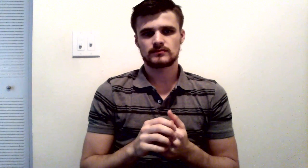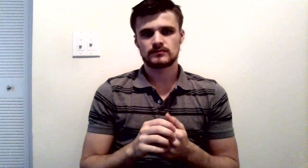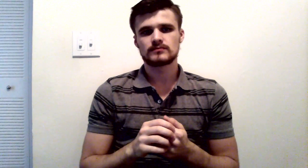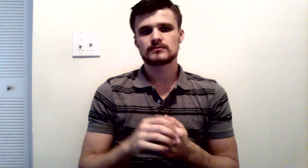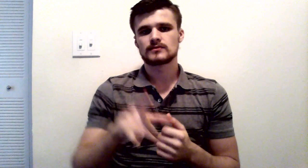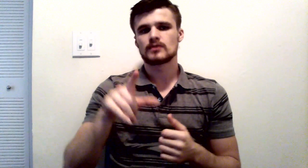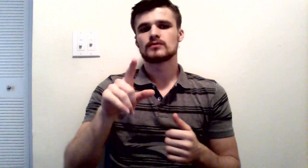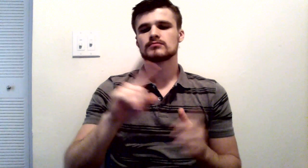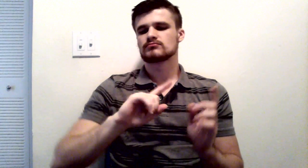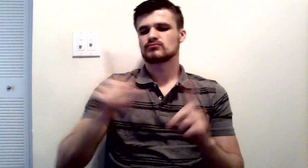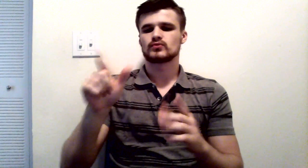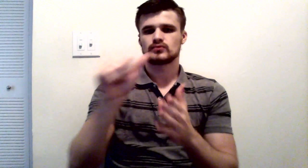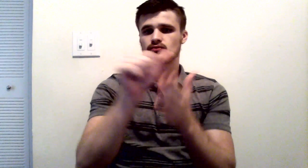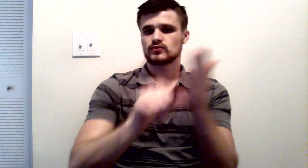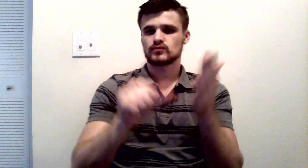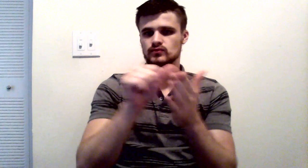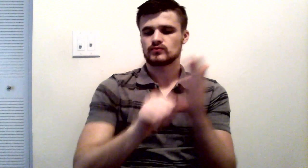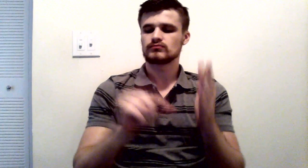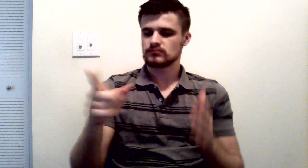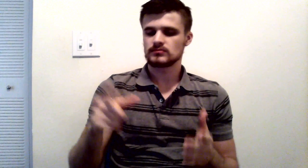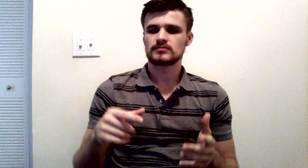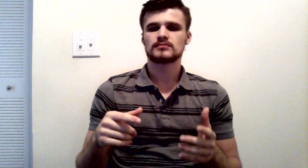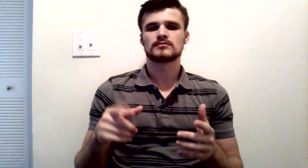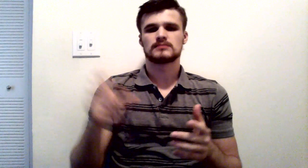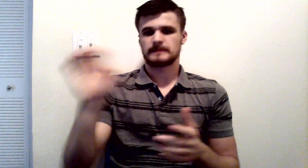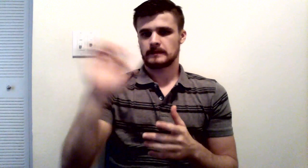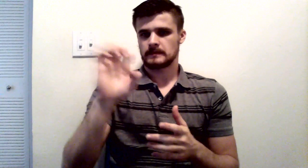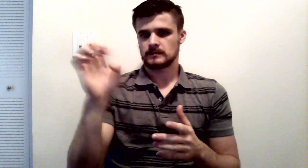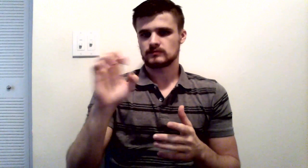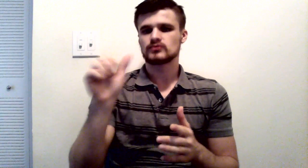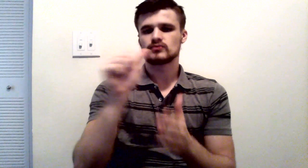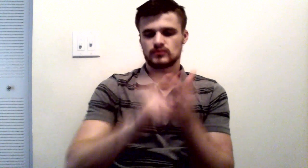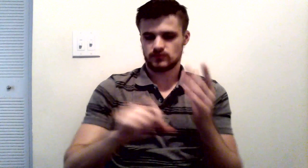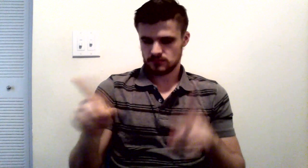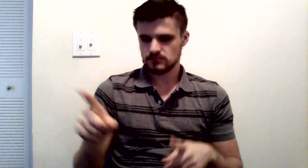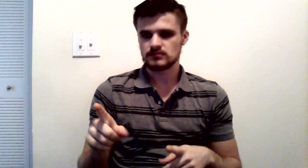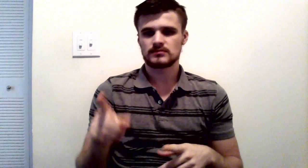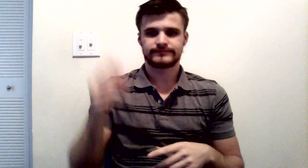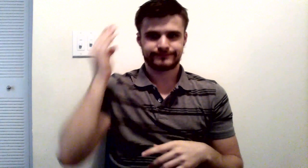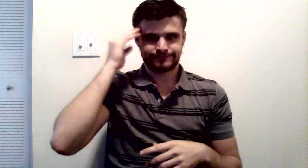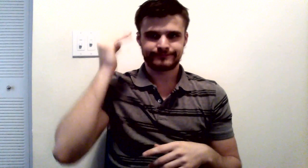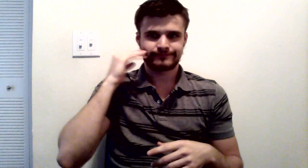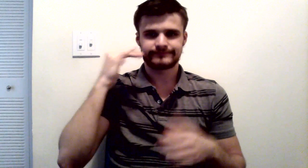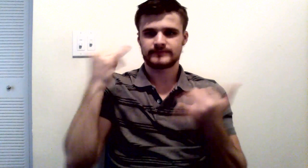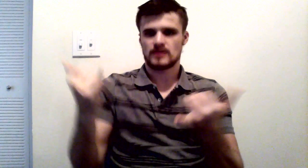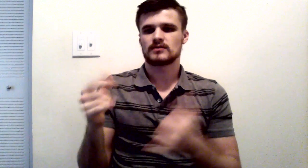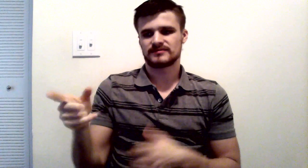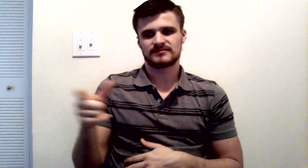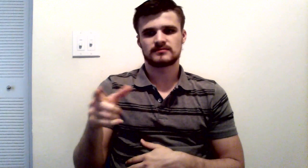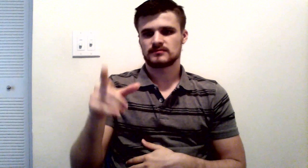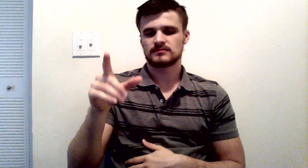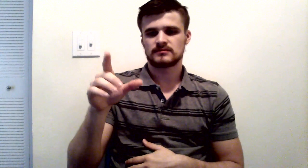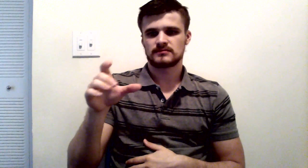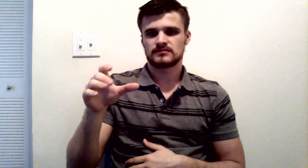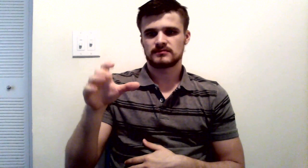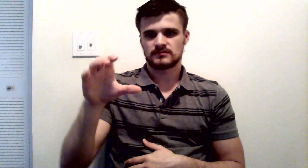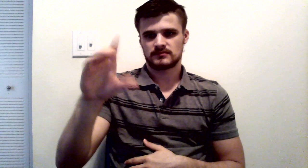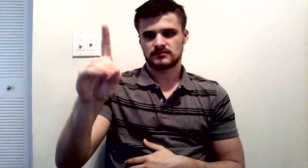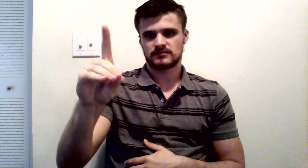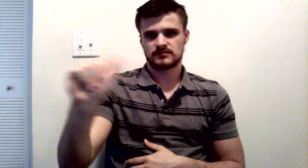and he's crippled for life. Well, what started out as a simple assault, a simple bar of a fight, has now turned into